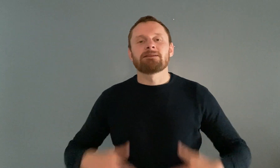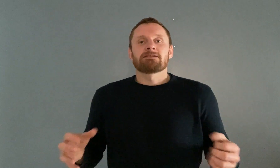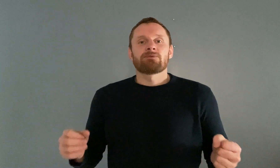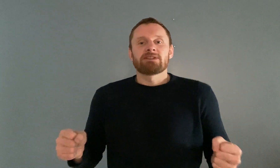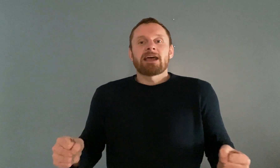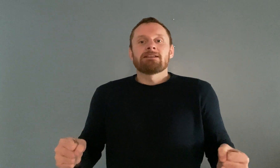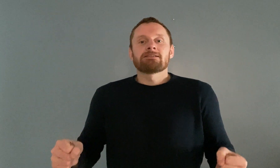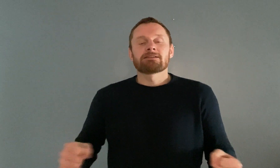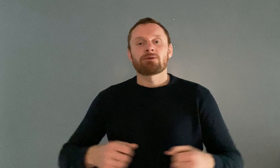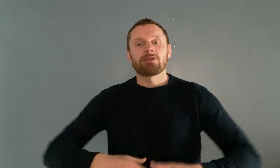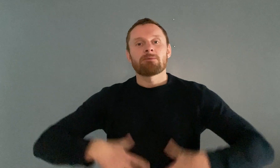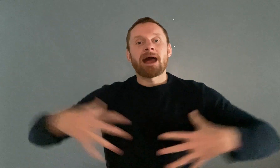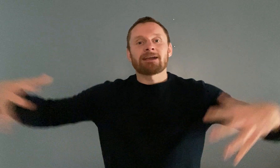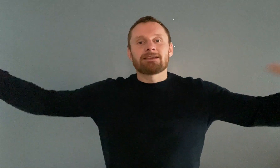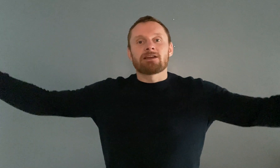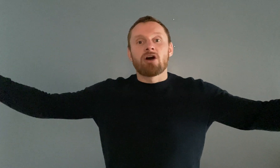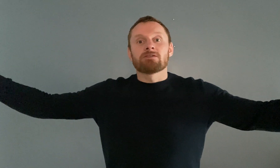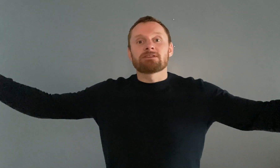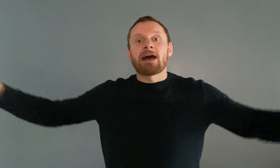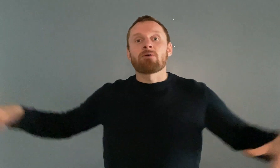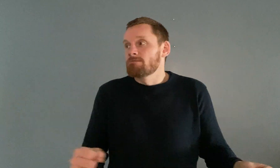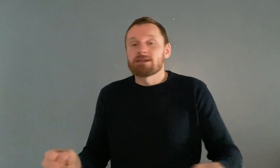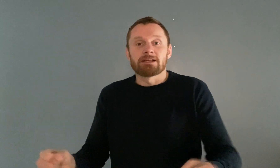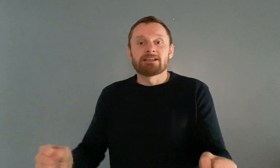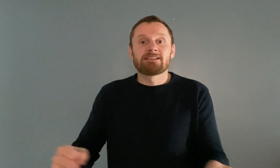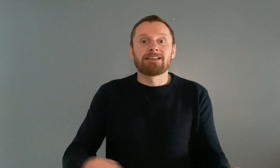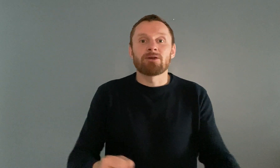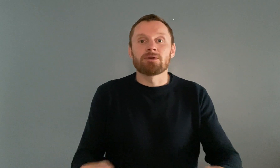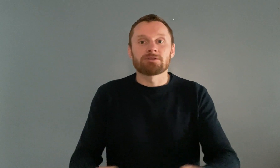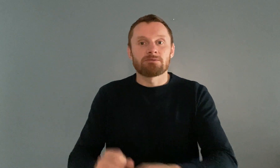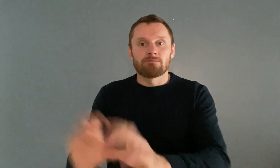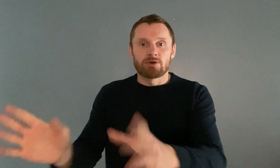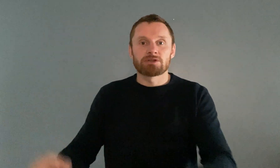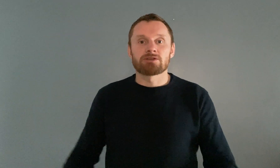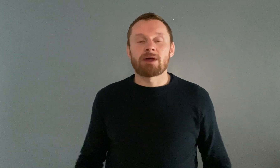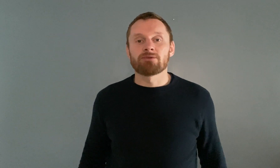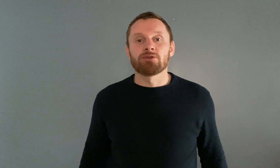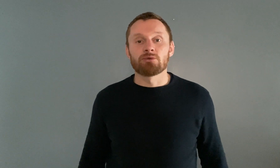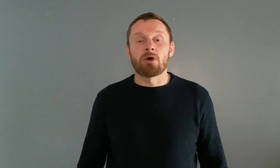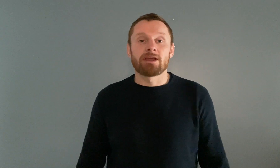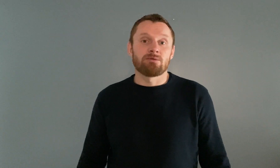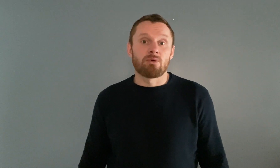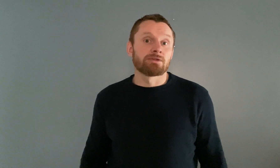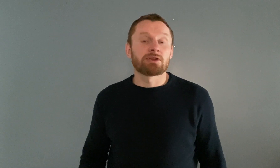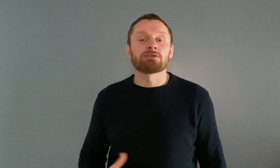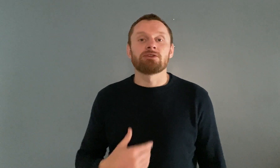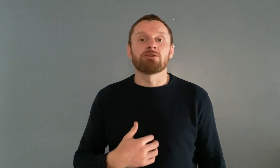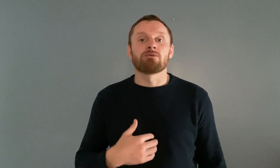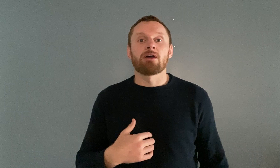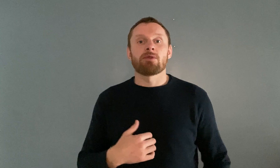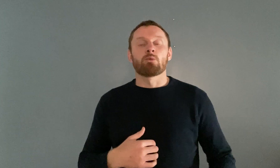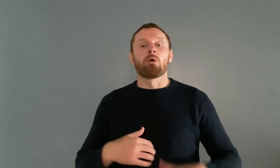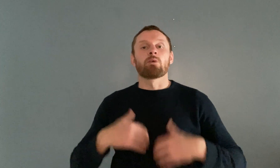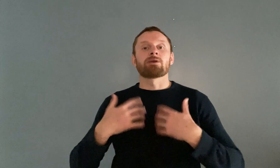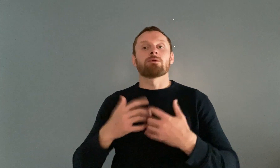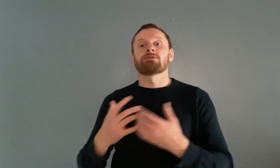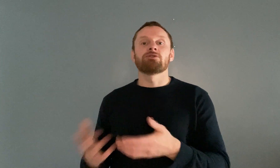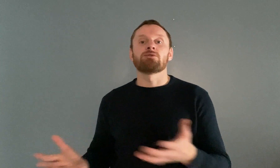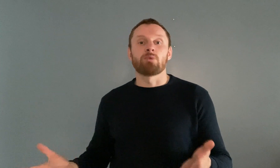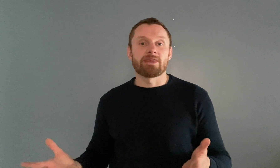because if we're tense it's going to end up acting us out basically steer us and push us around to do what it wants us to do rather than what we want to do with